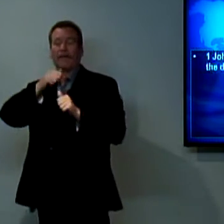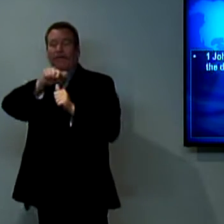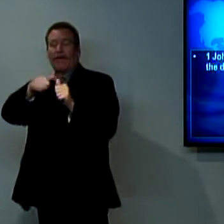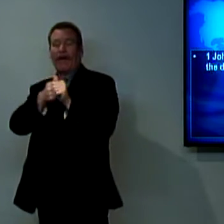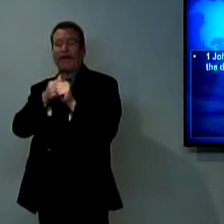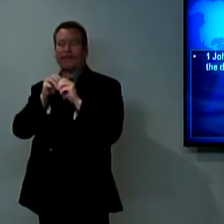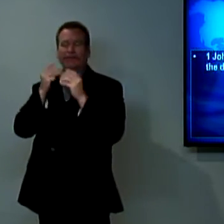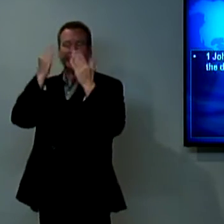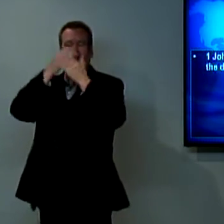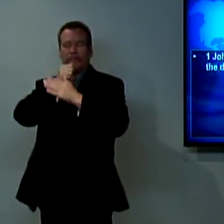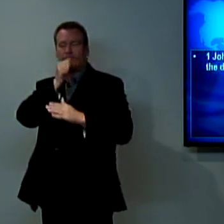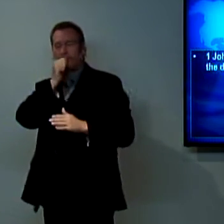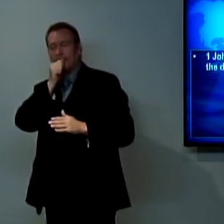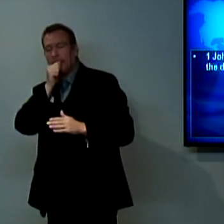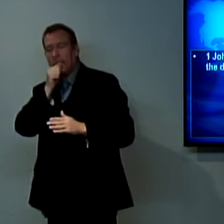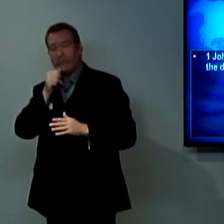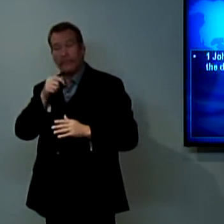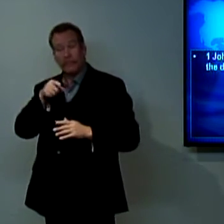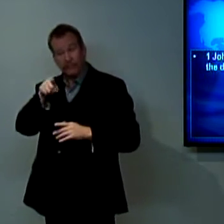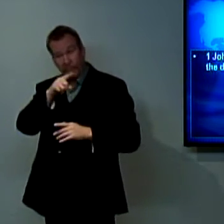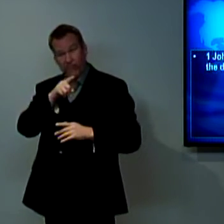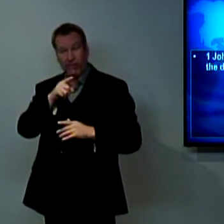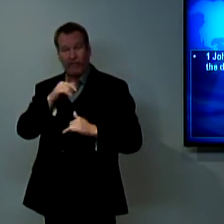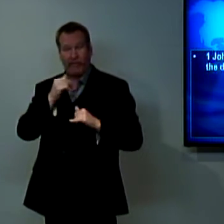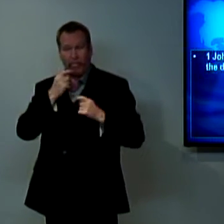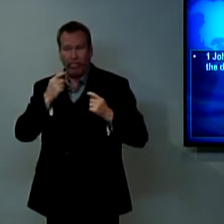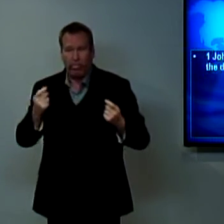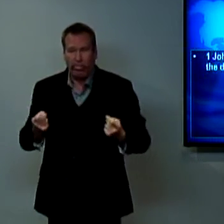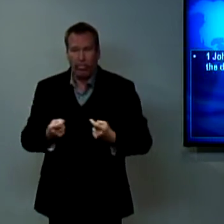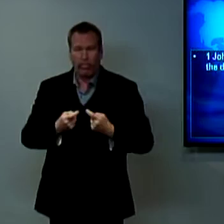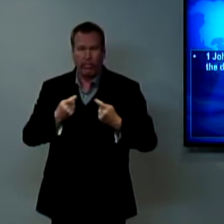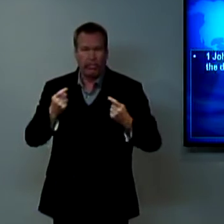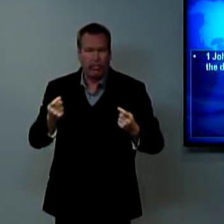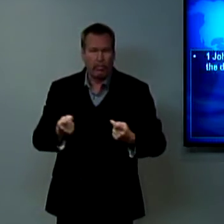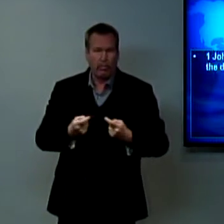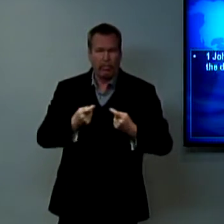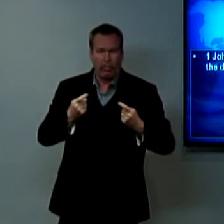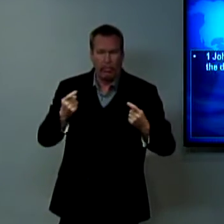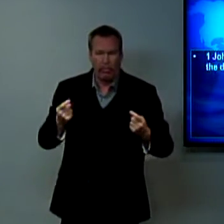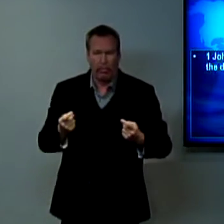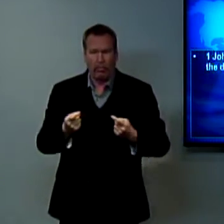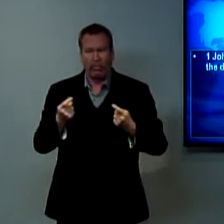go home, I do private dark deeds. I'm involved in sin. my home.